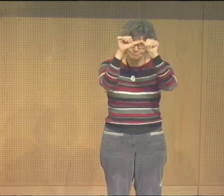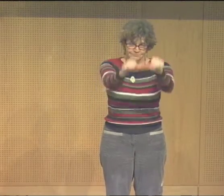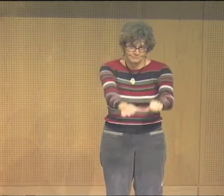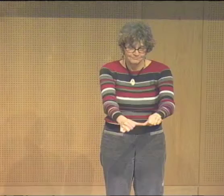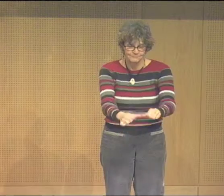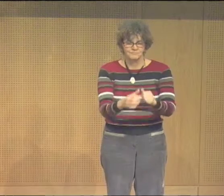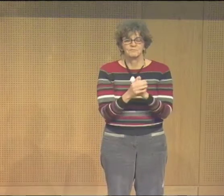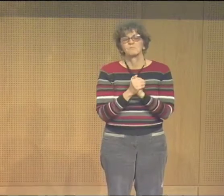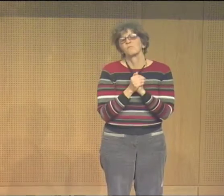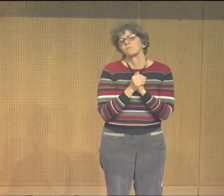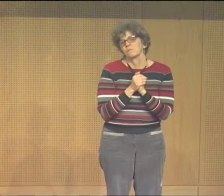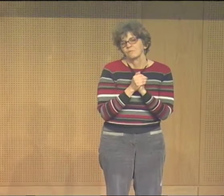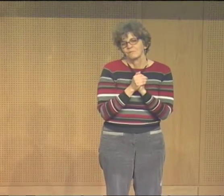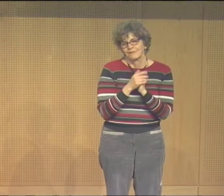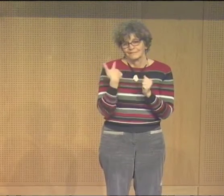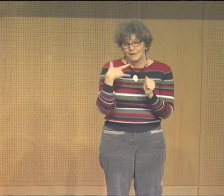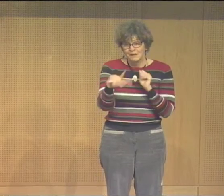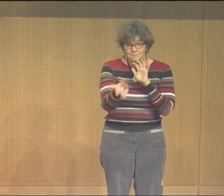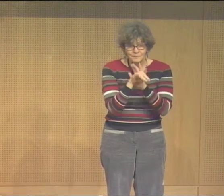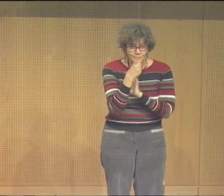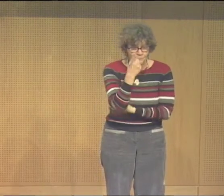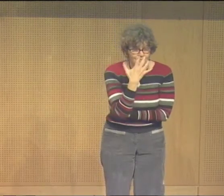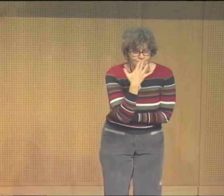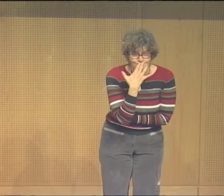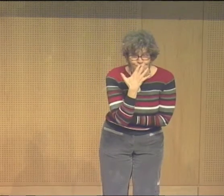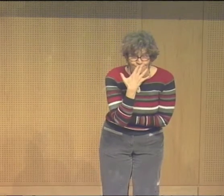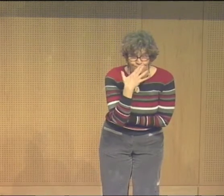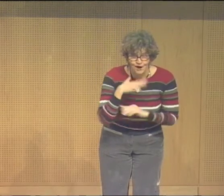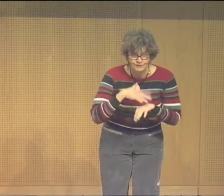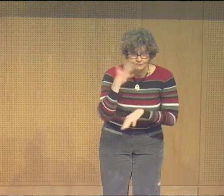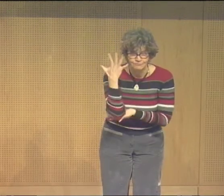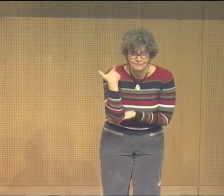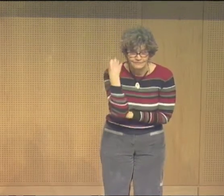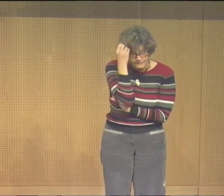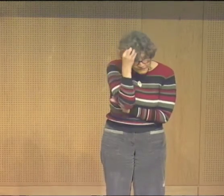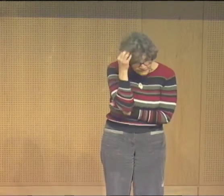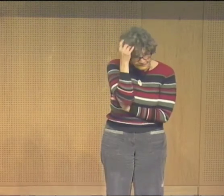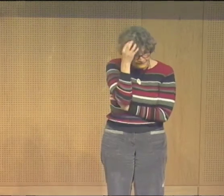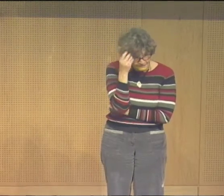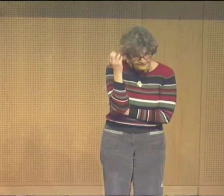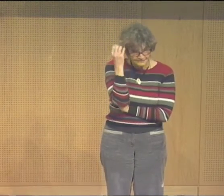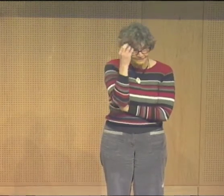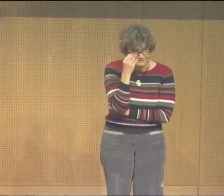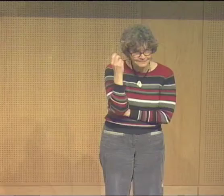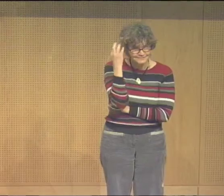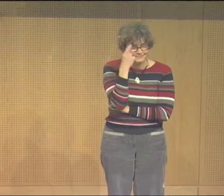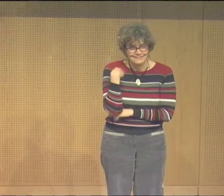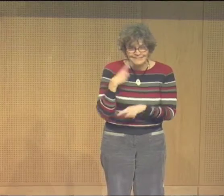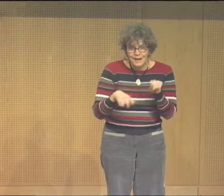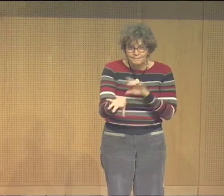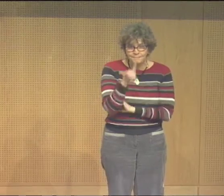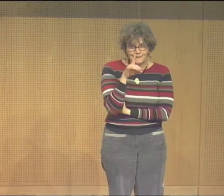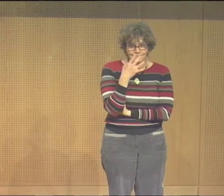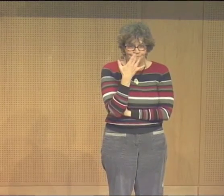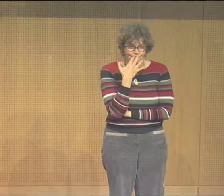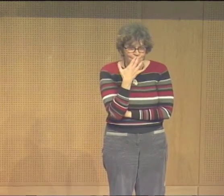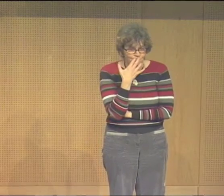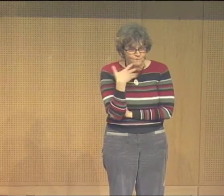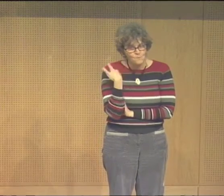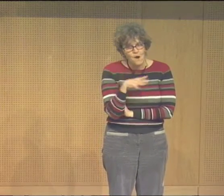is to show the eternity of the earth. And I thought, now what color should I use for the tree?